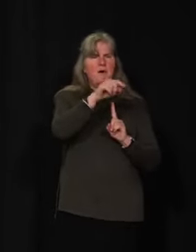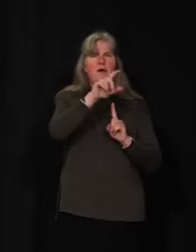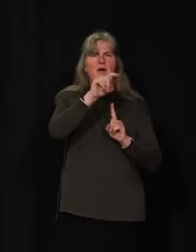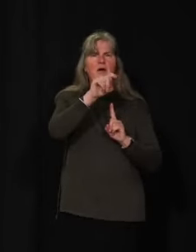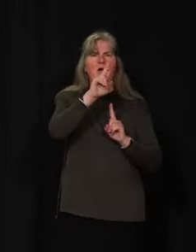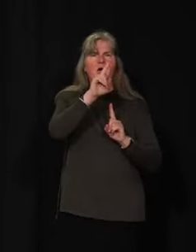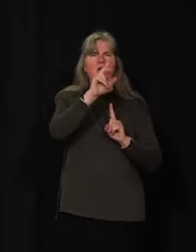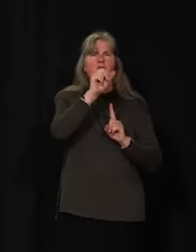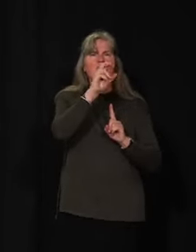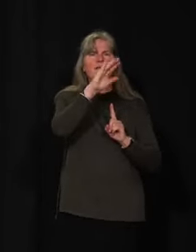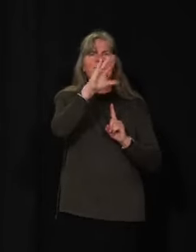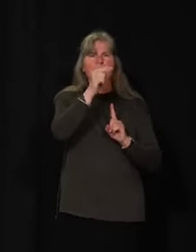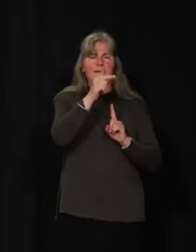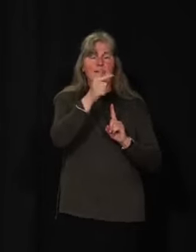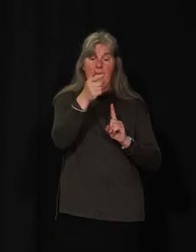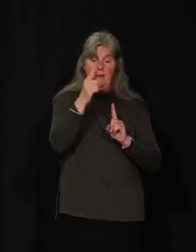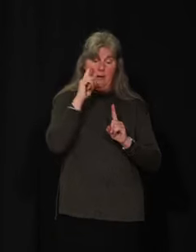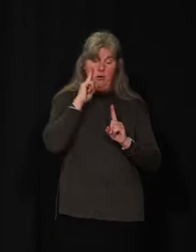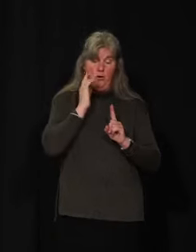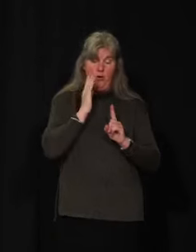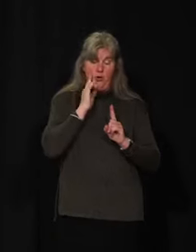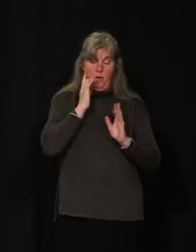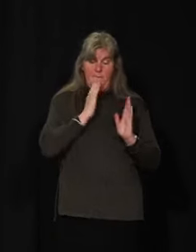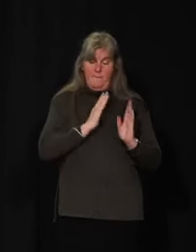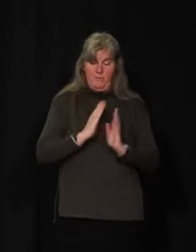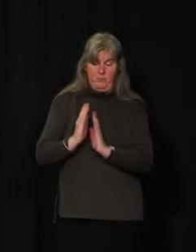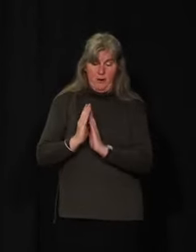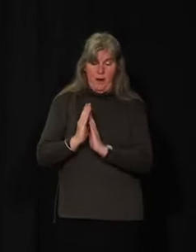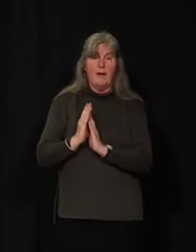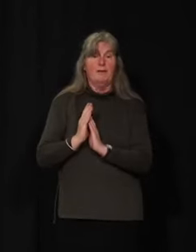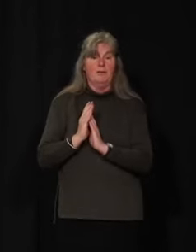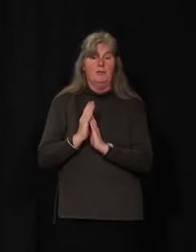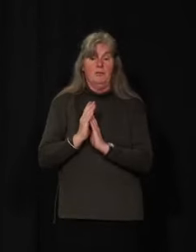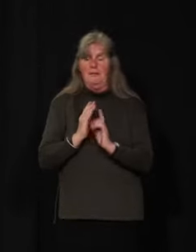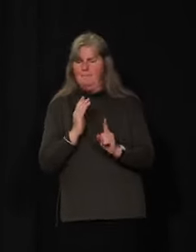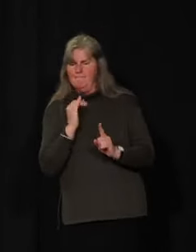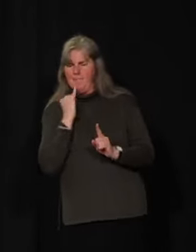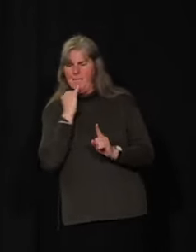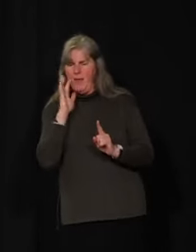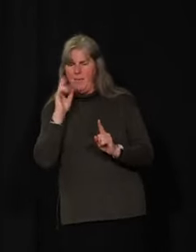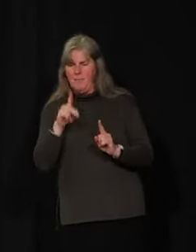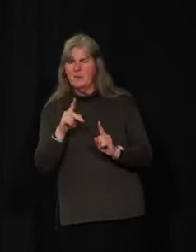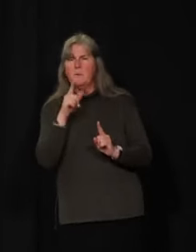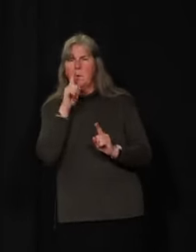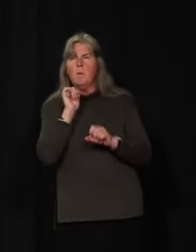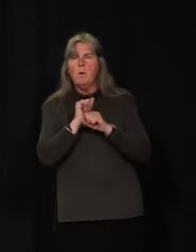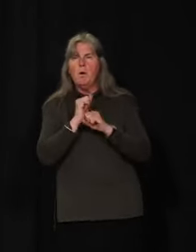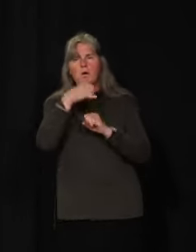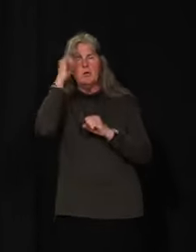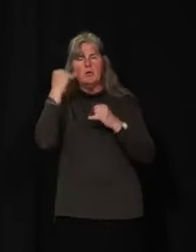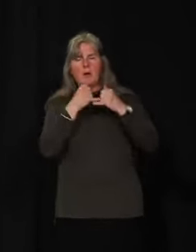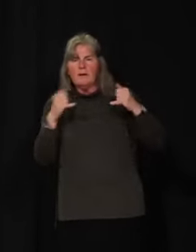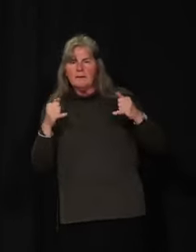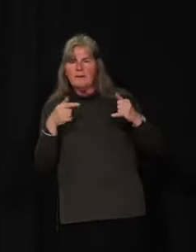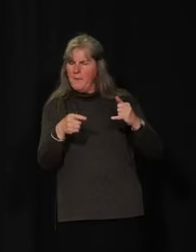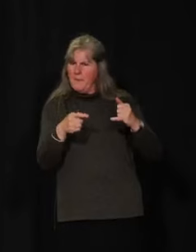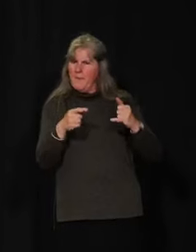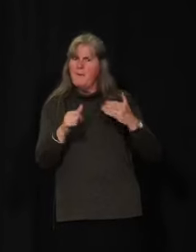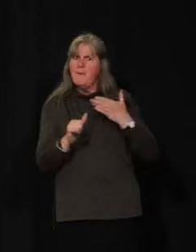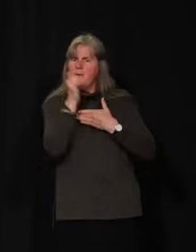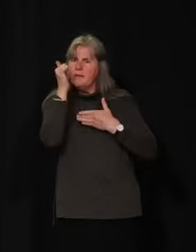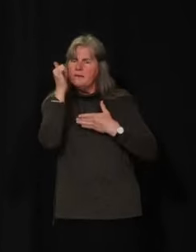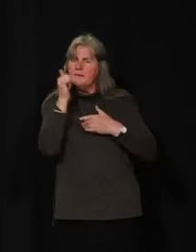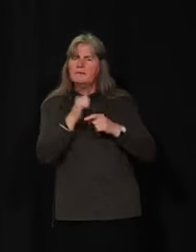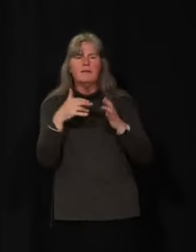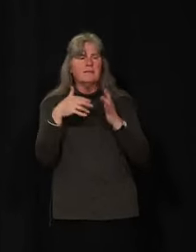regular testing program for those with the most exposure to COVID-19, such as border guards, health workers, and others whose jobs involve